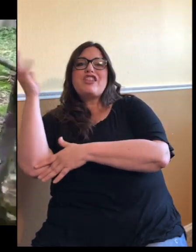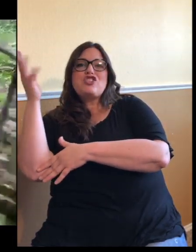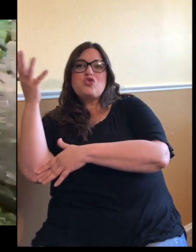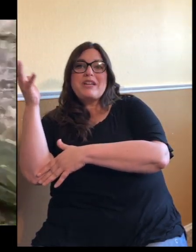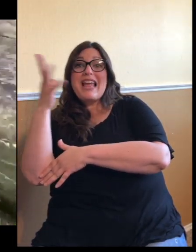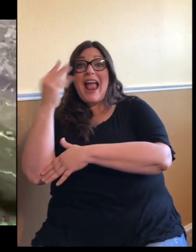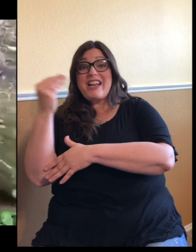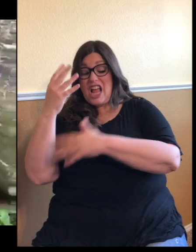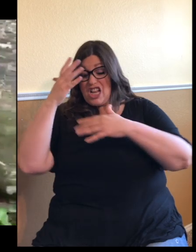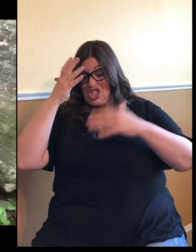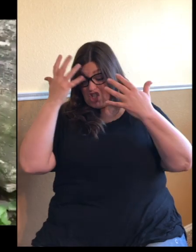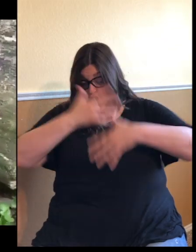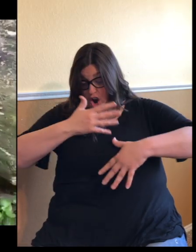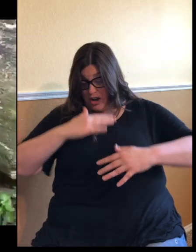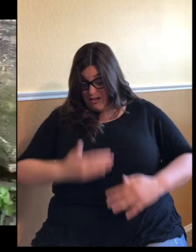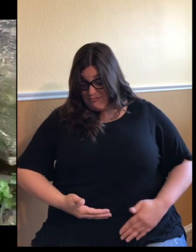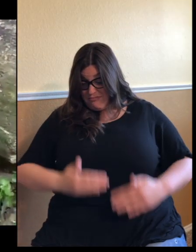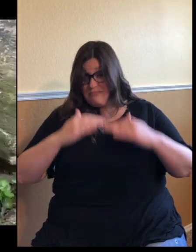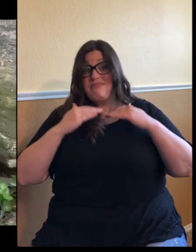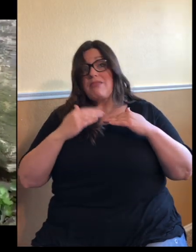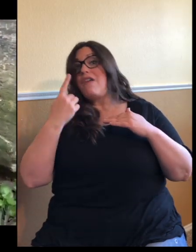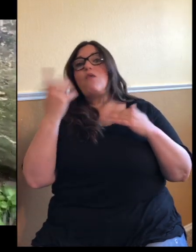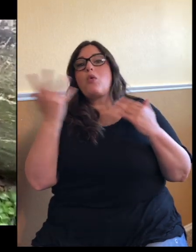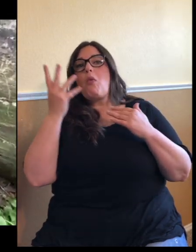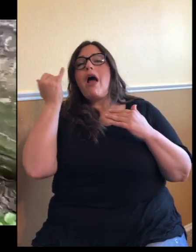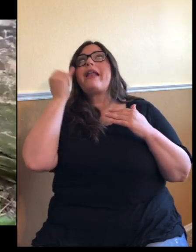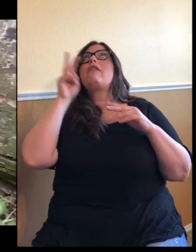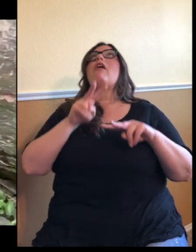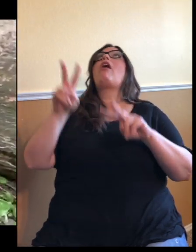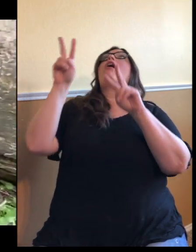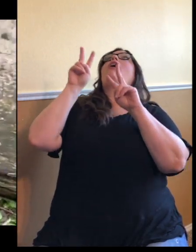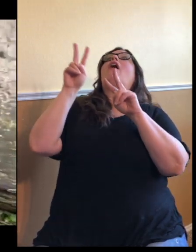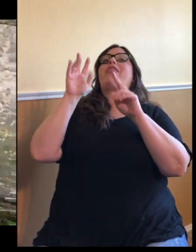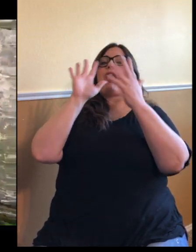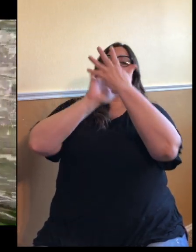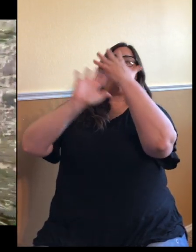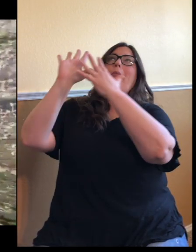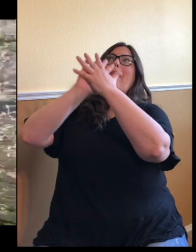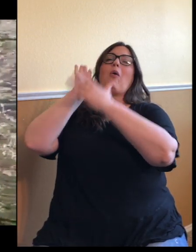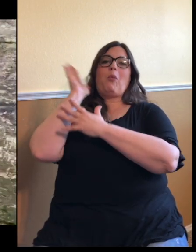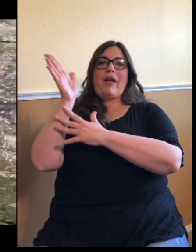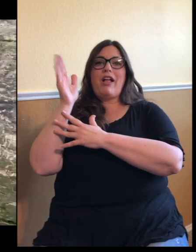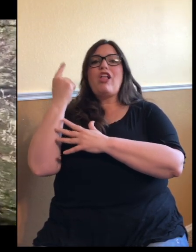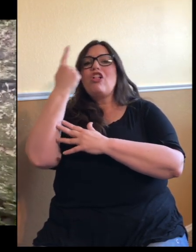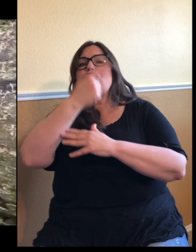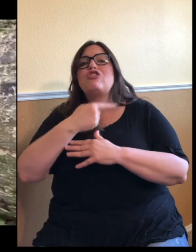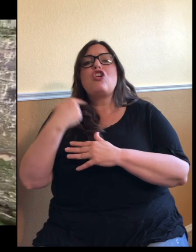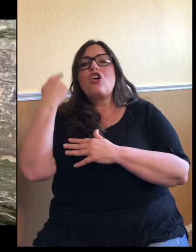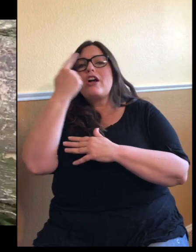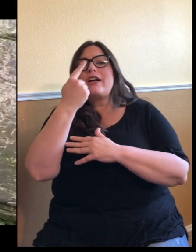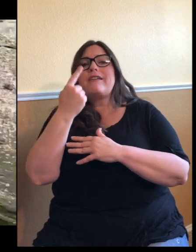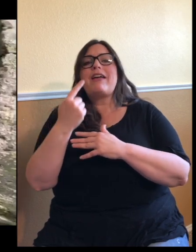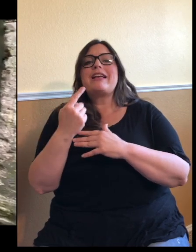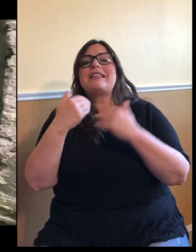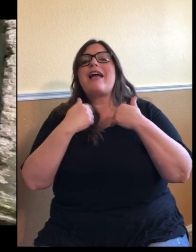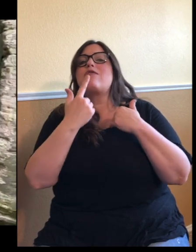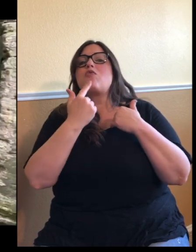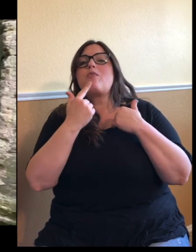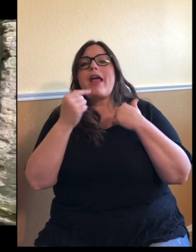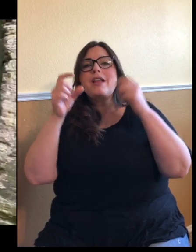you'll see that dark underbelly, and they blend in that way as well. If you look at their faces, they have kind of red teardrops on the face that helps reflect the